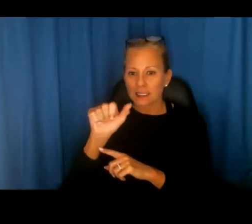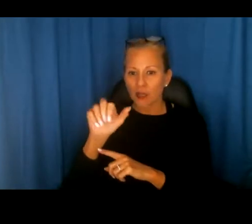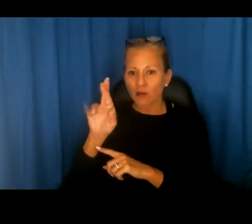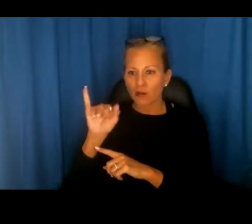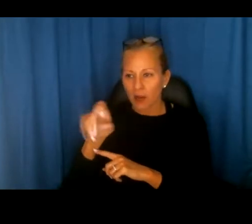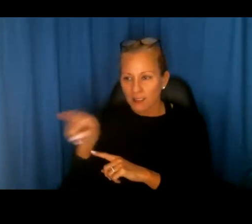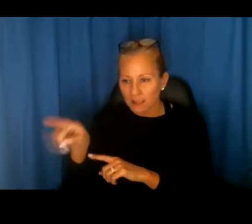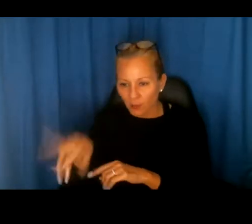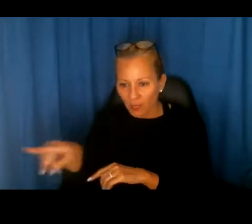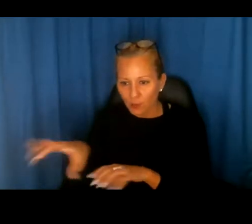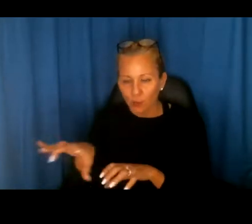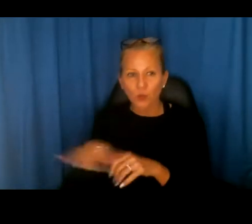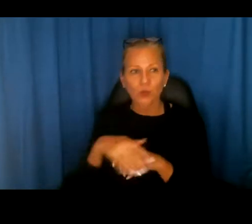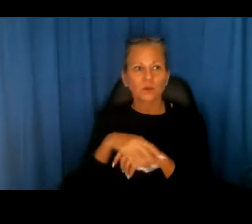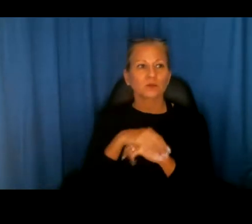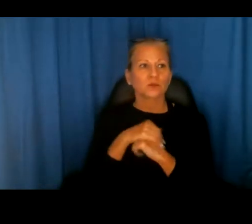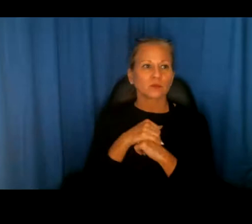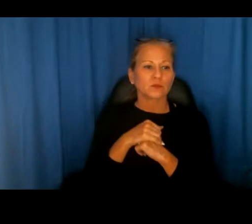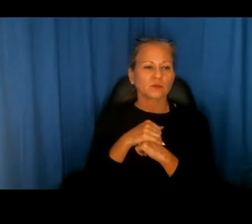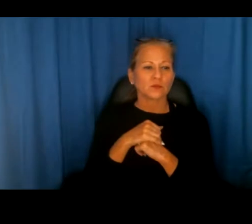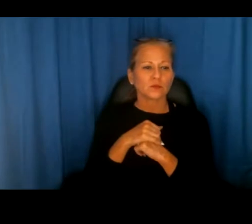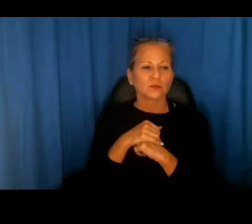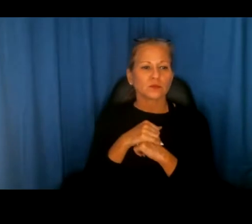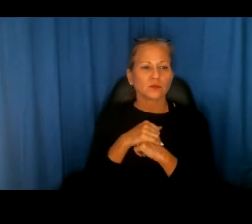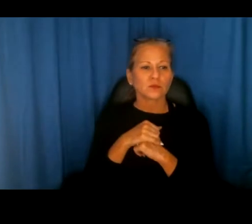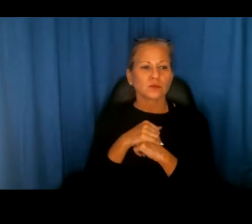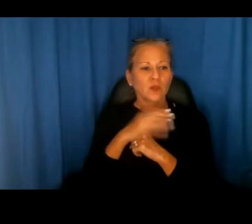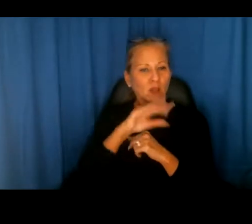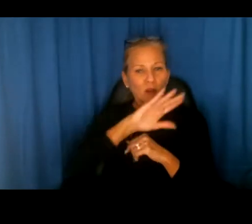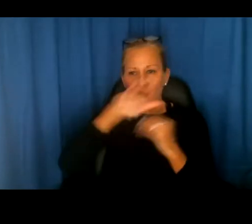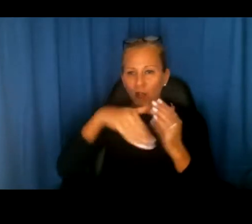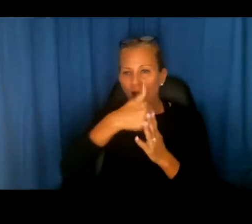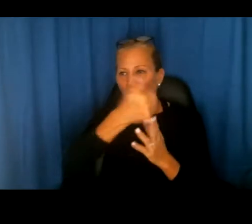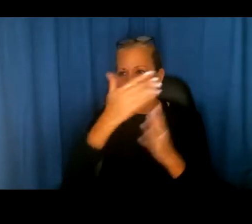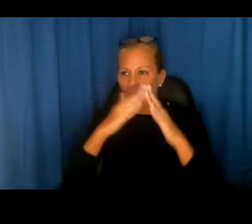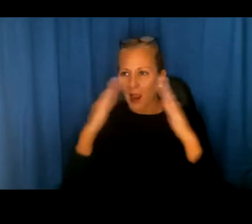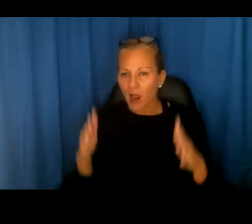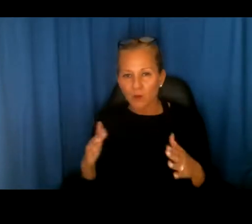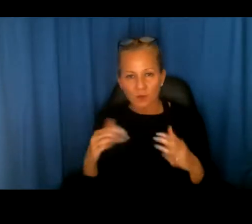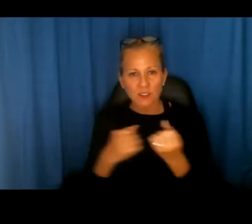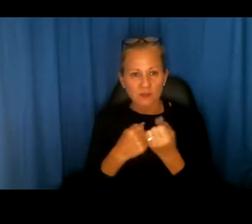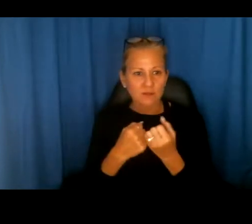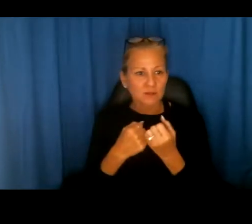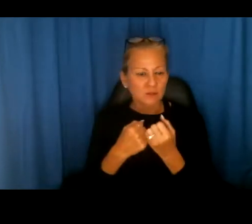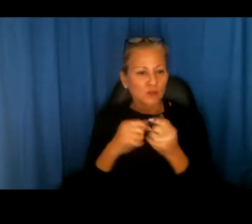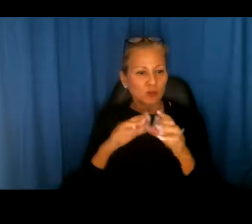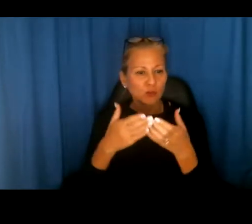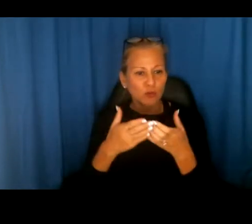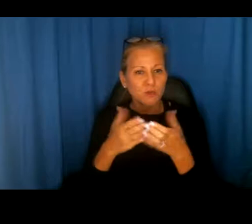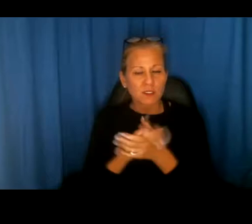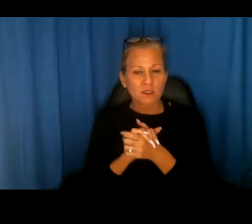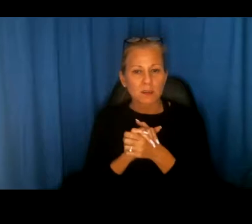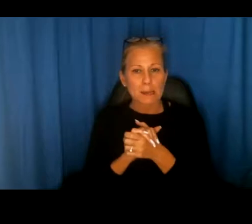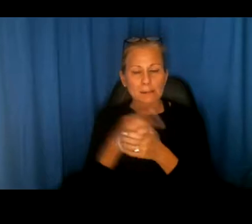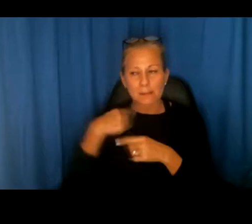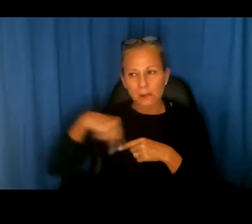Alliance does, uh, and, um, all the other private fair housing groups that HUD supports through the Fair Housing Initiatives Program. Um,